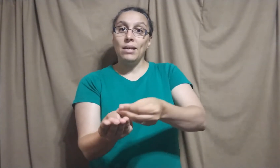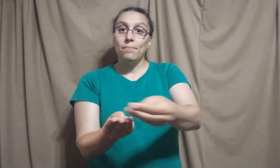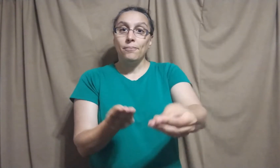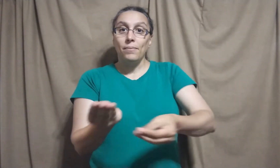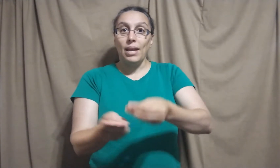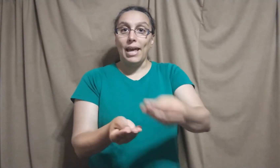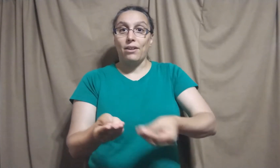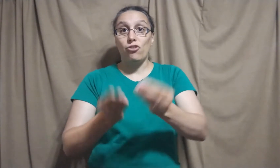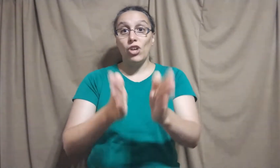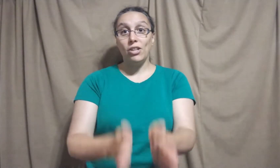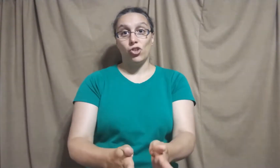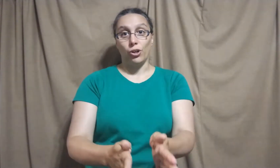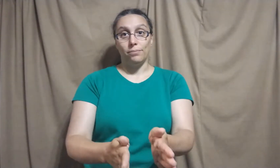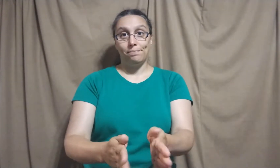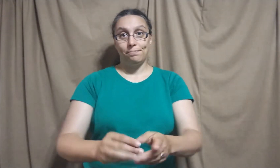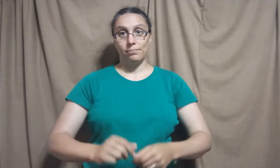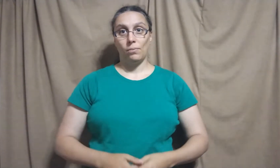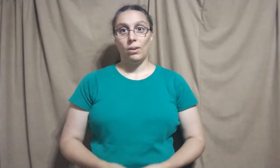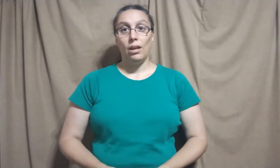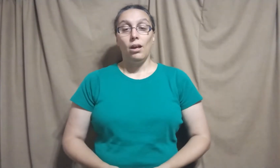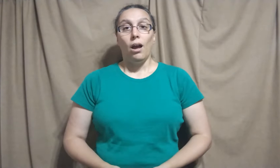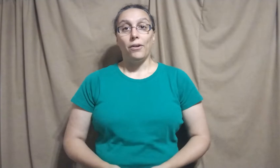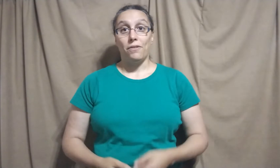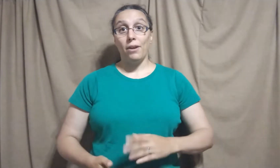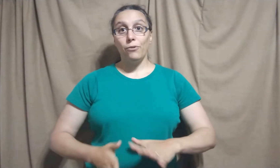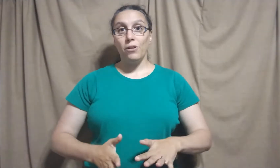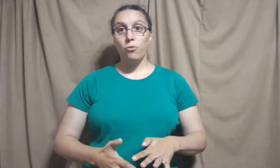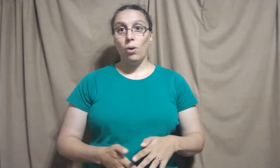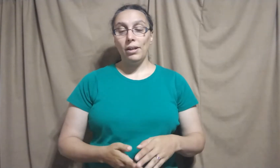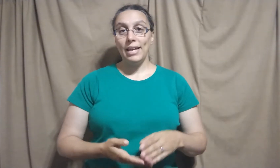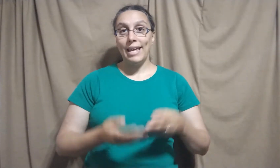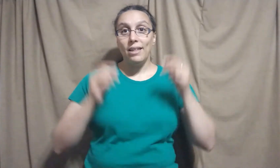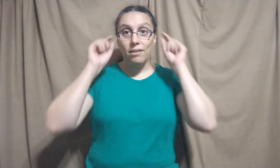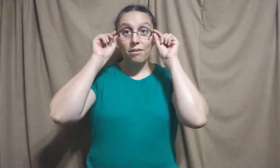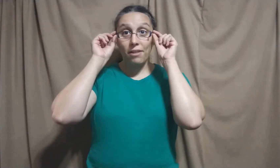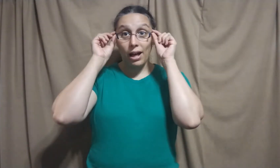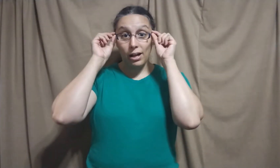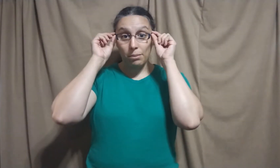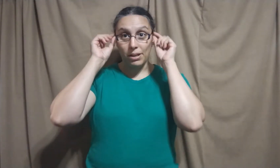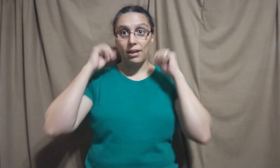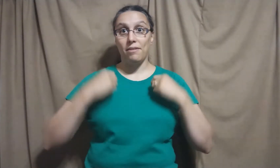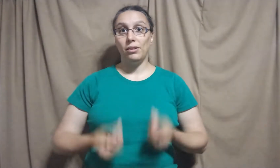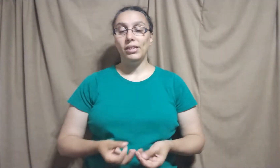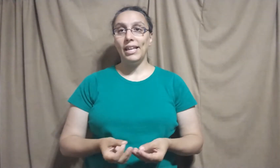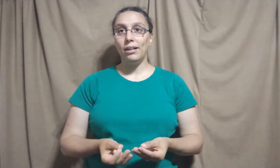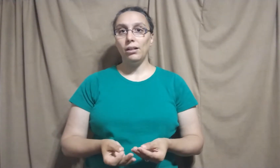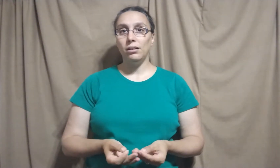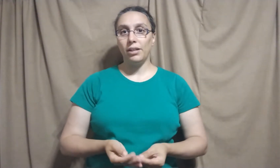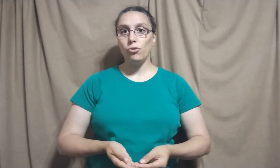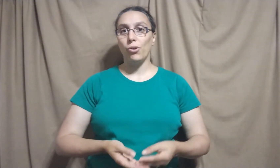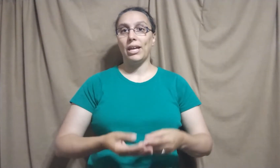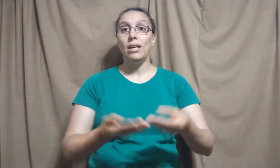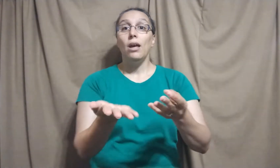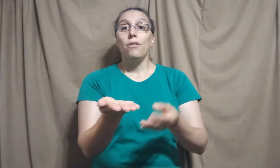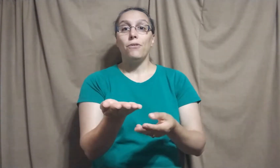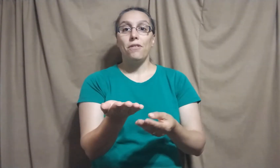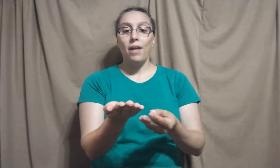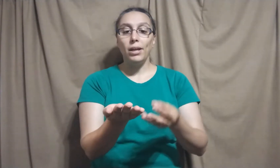exchanger. All right, the sign for this one is a little tricky. So the sign